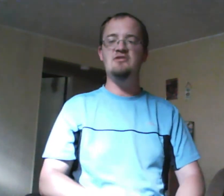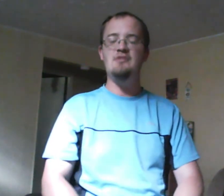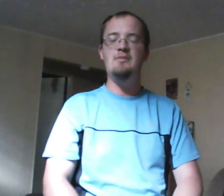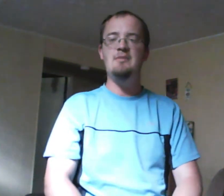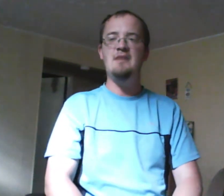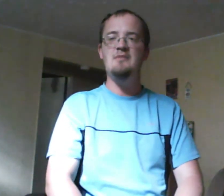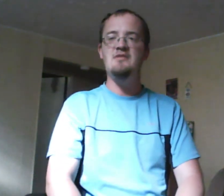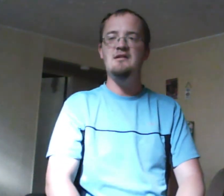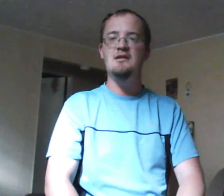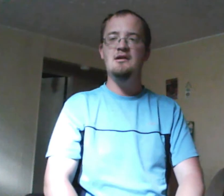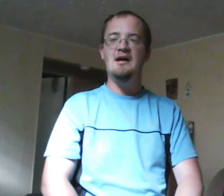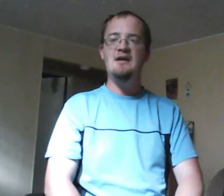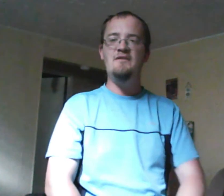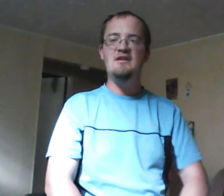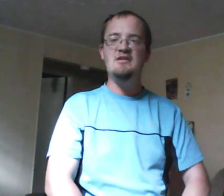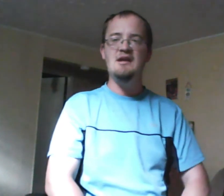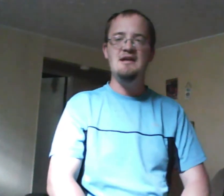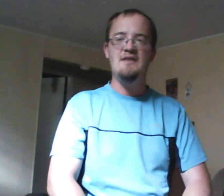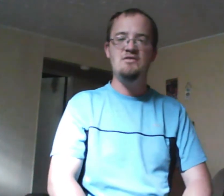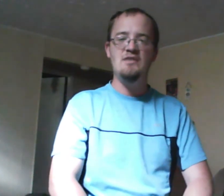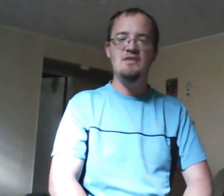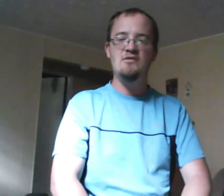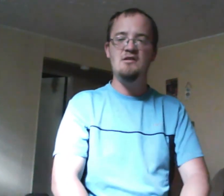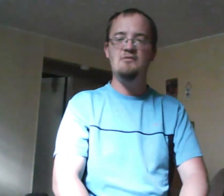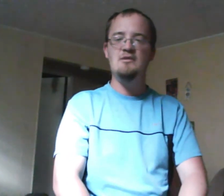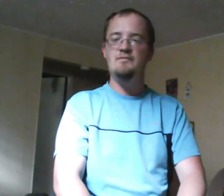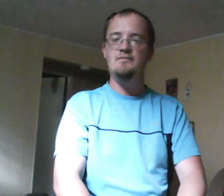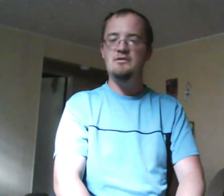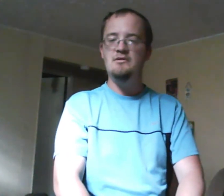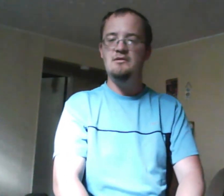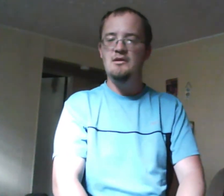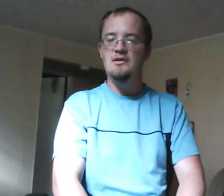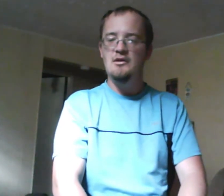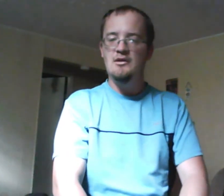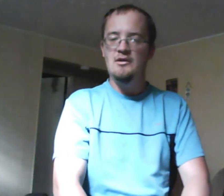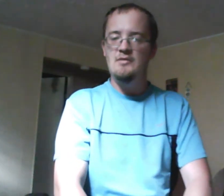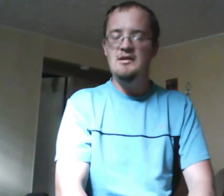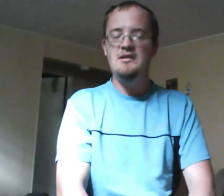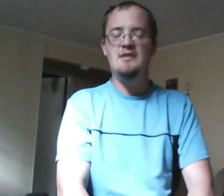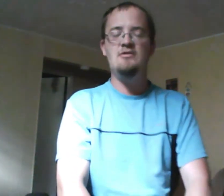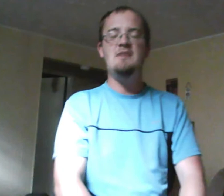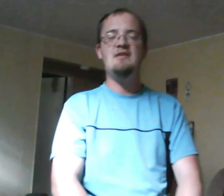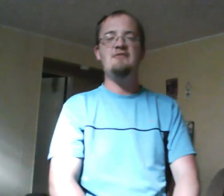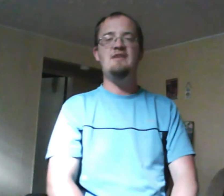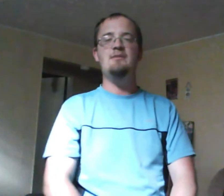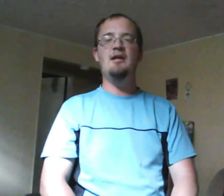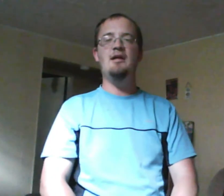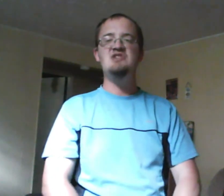Maya's mom said I don't think it's a good idea I don't think Zoe would it would be a good idea so he makes that fake apology she gets